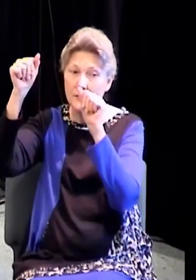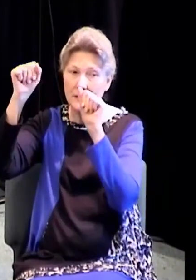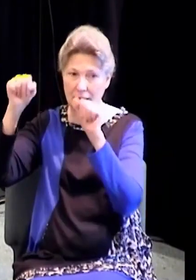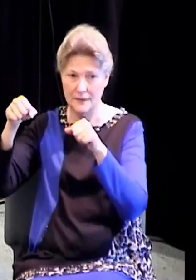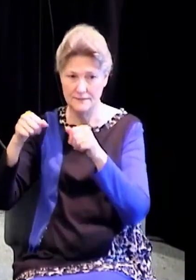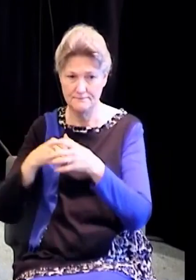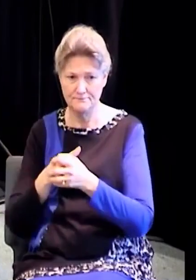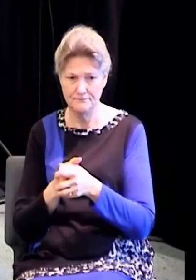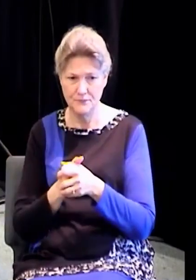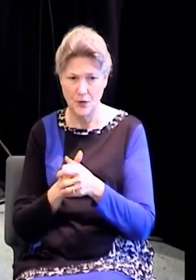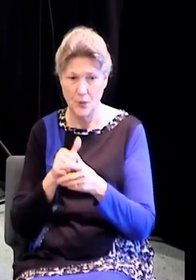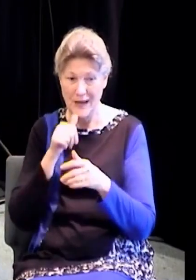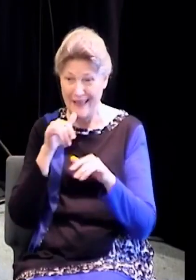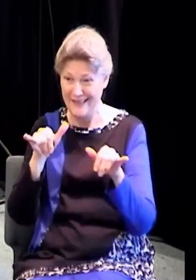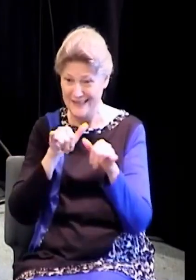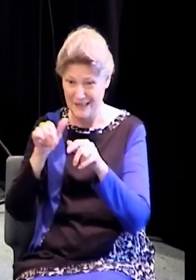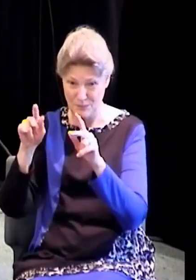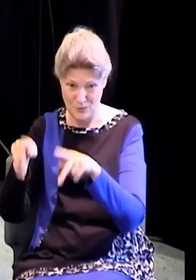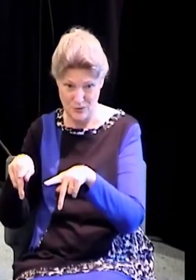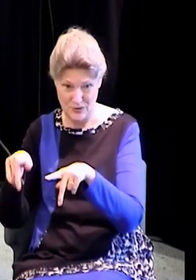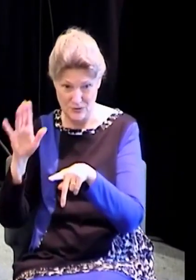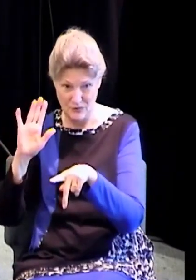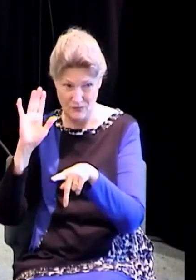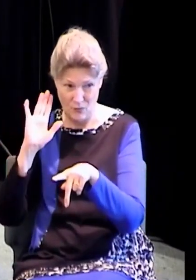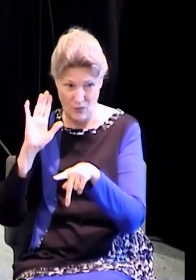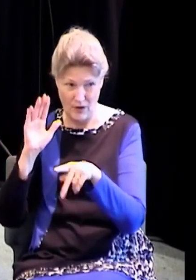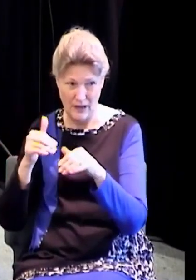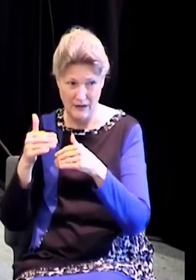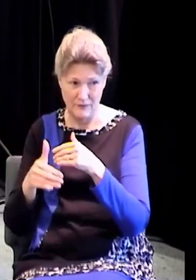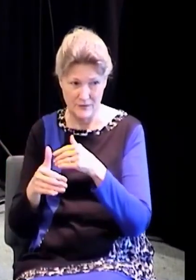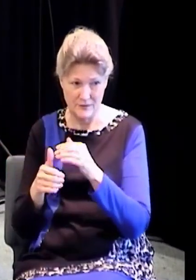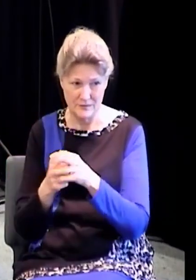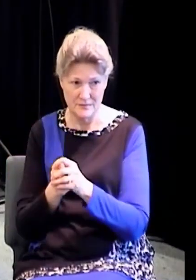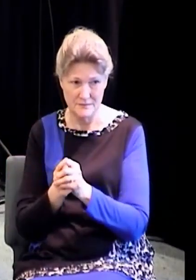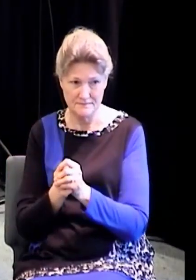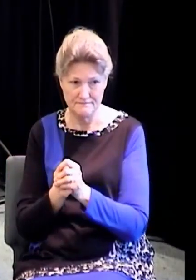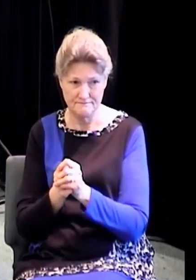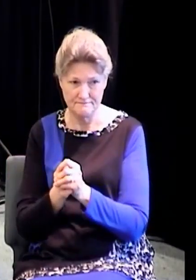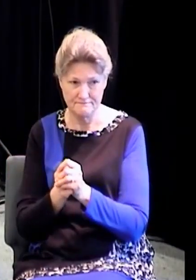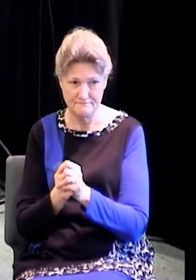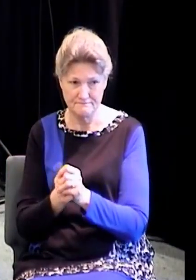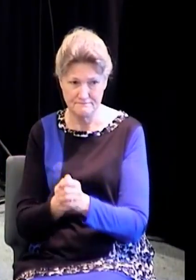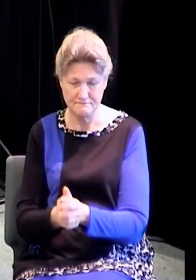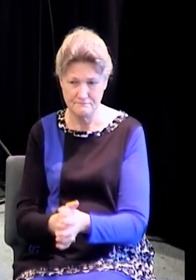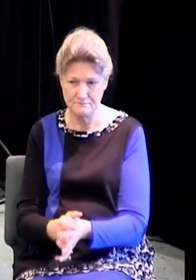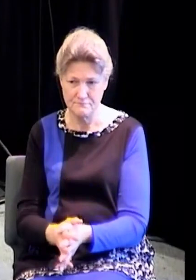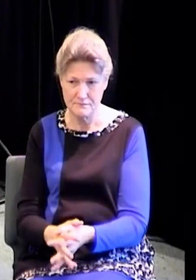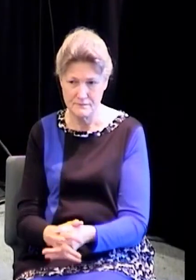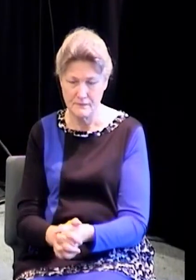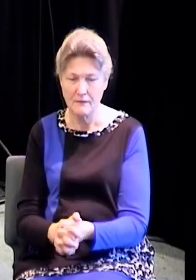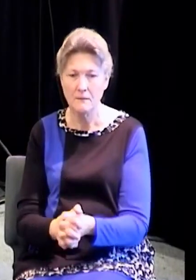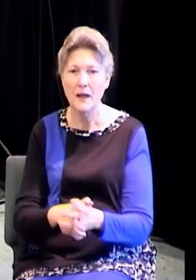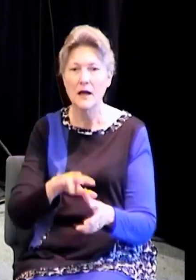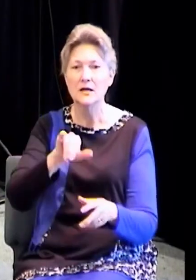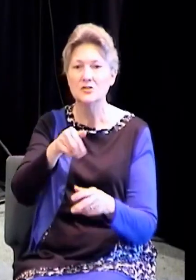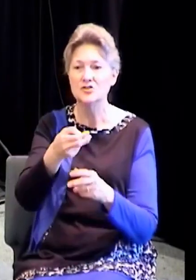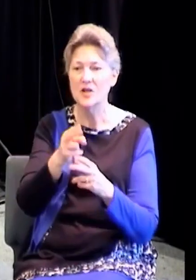going to be the same person we are before and after the trumpet sounds. John 5.7, this is the story of